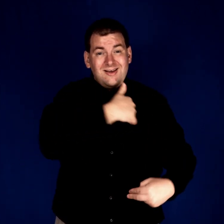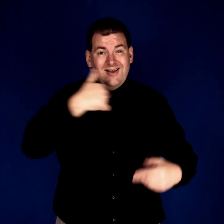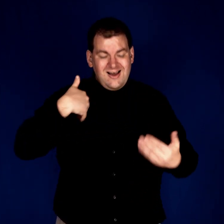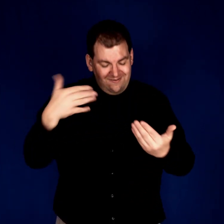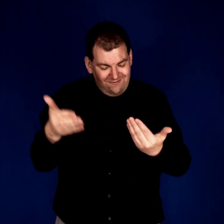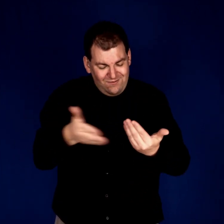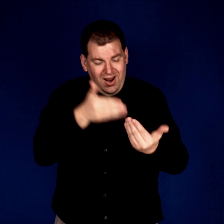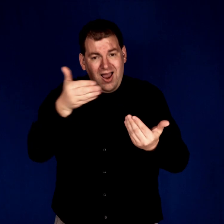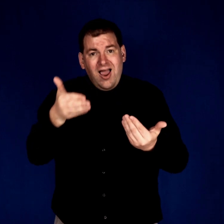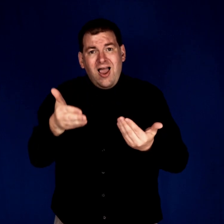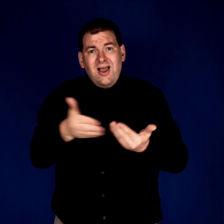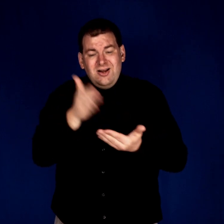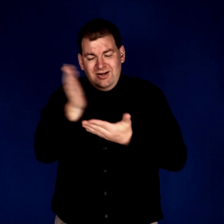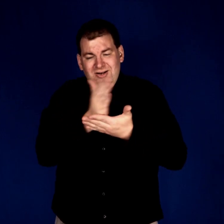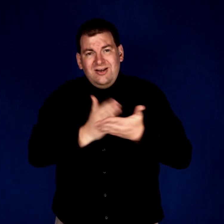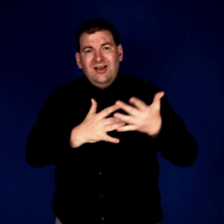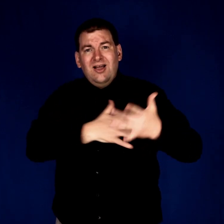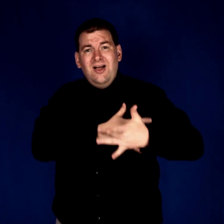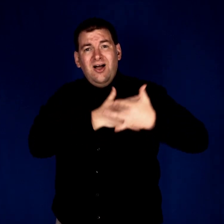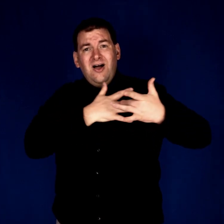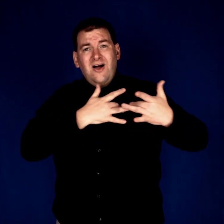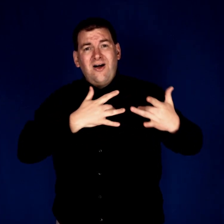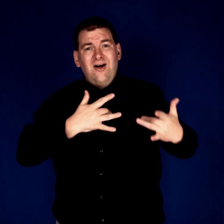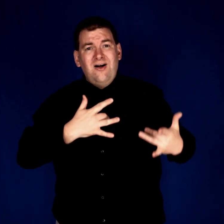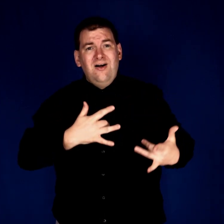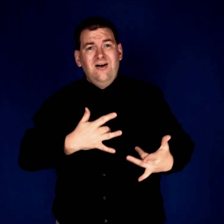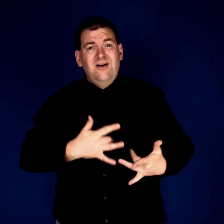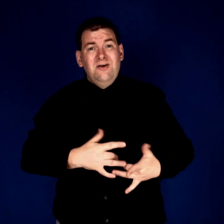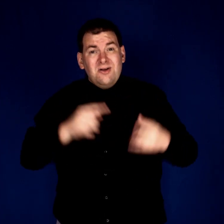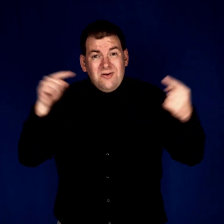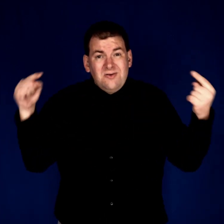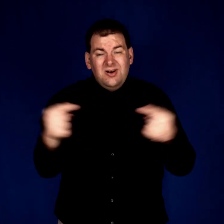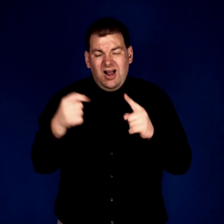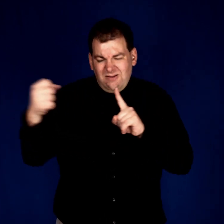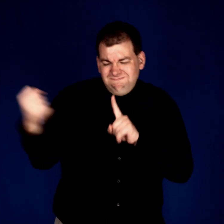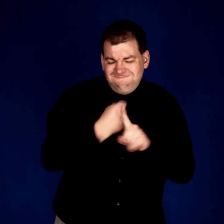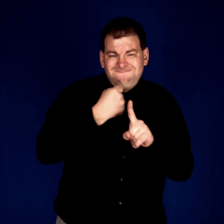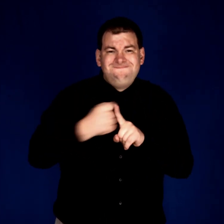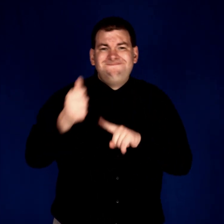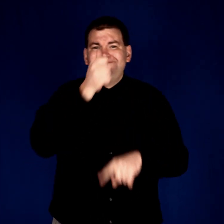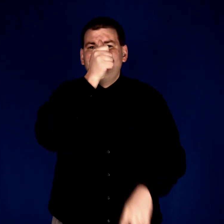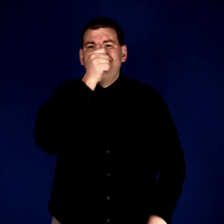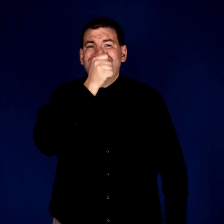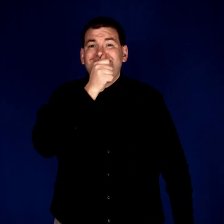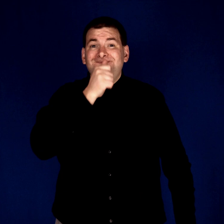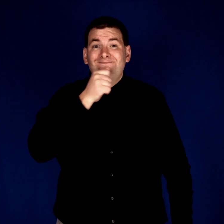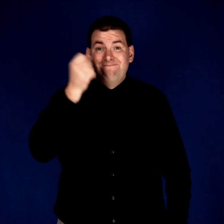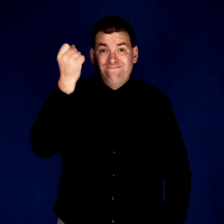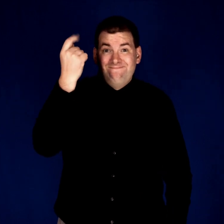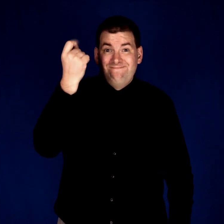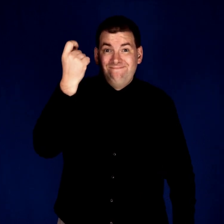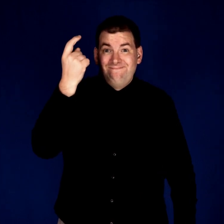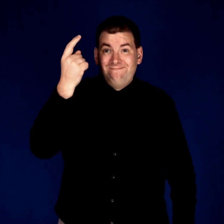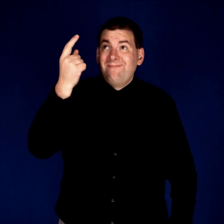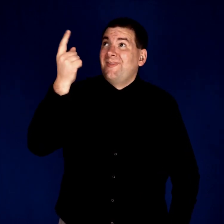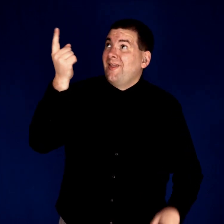have fragile hearts Bruised and beat up hearts But we can